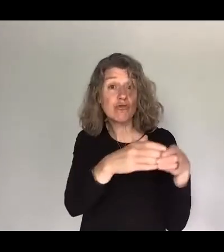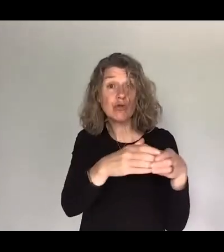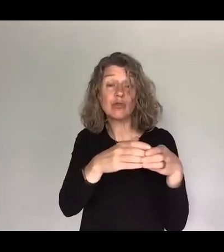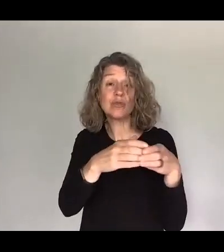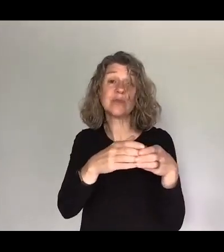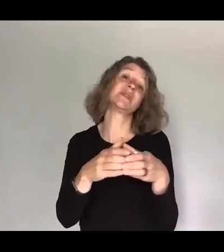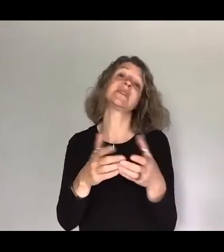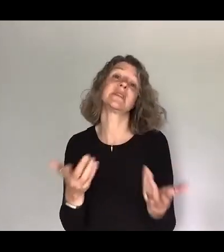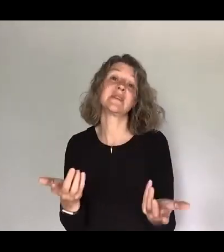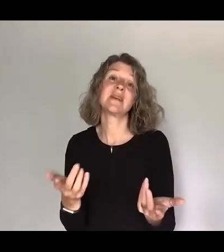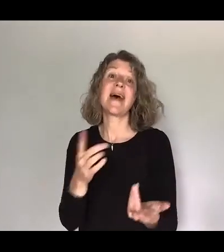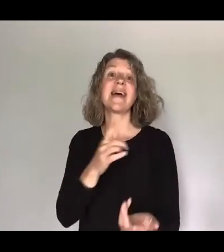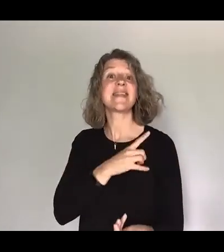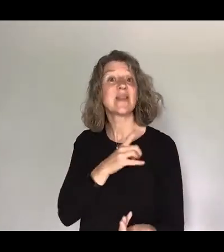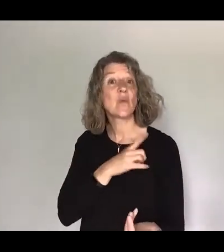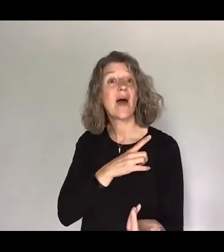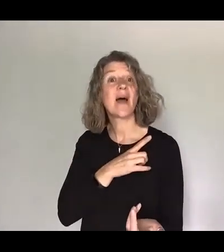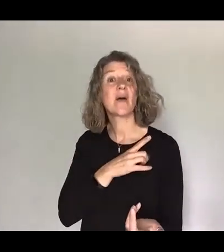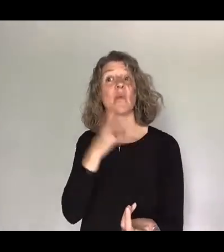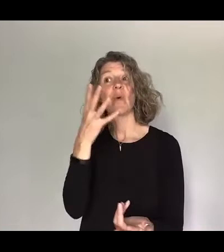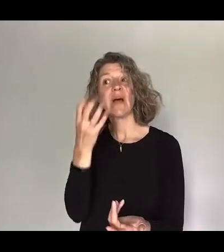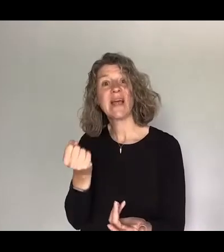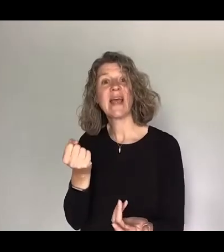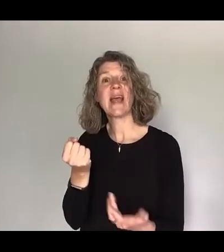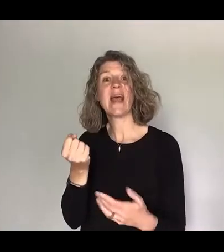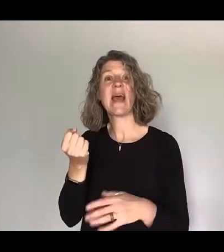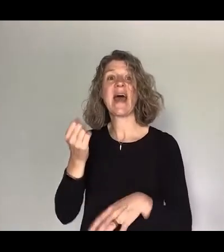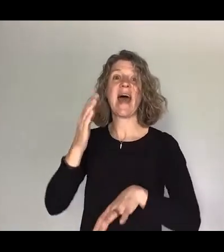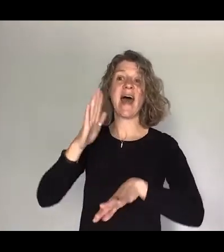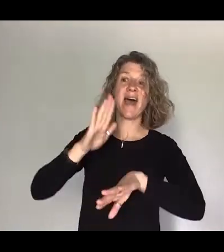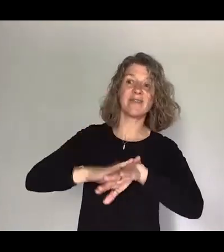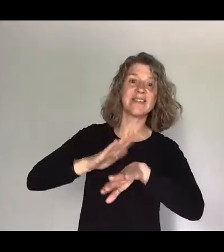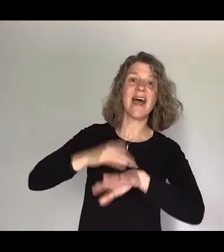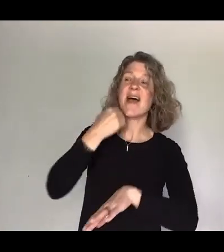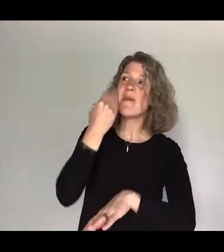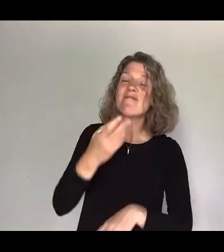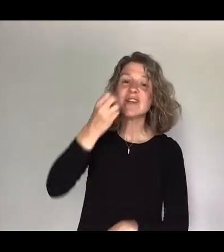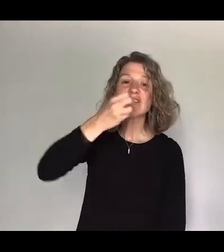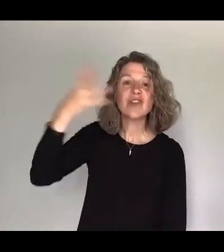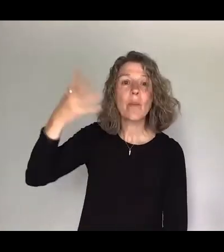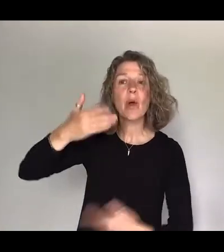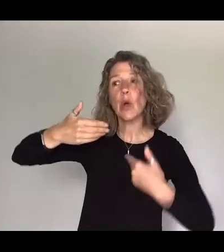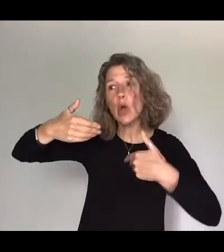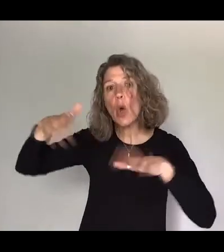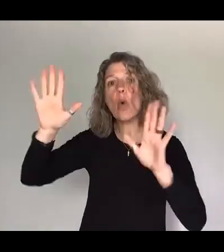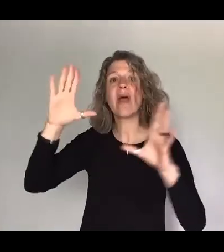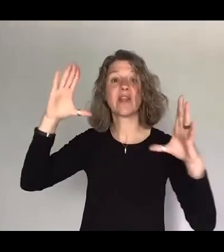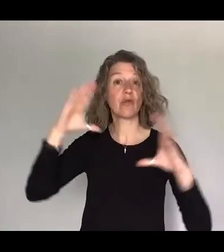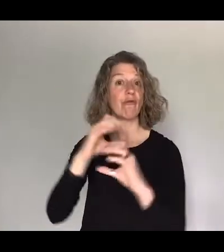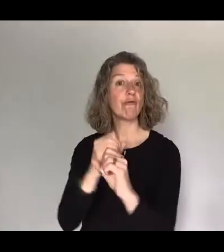this is why we set aside a few days in the summer where we go away together to focus because life can be so busy and we need